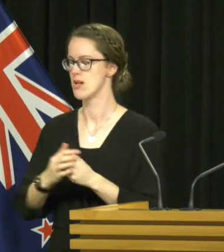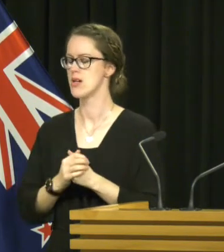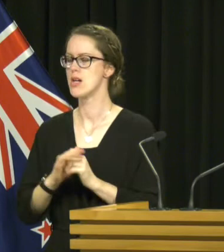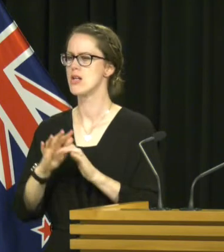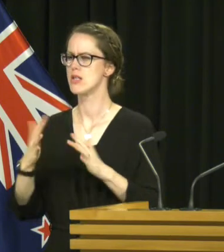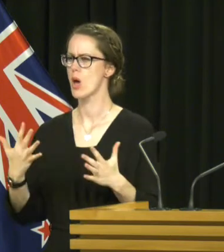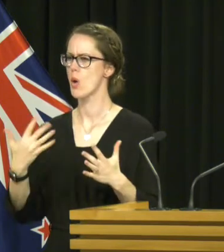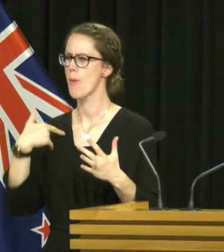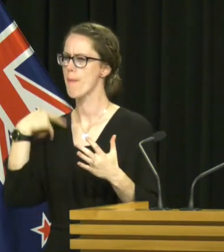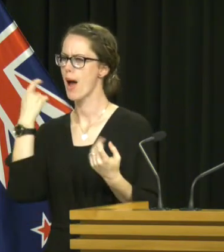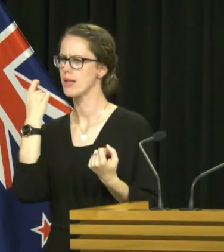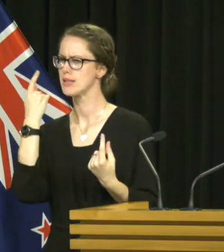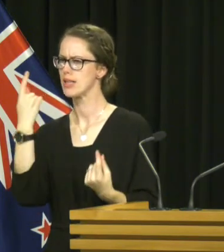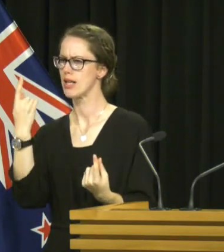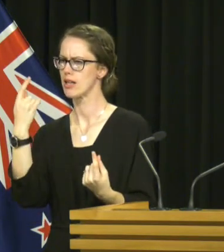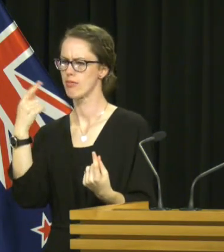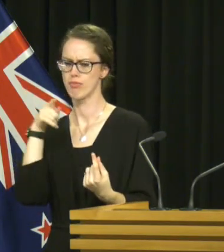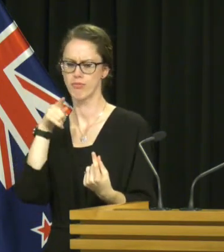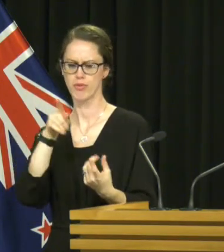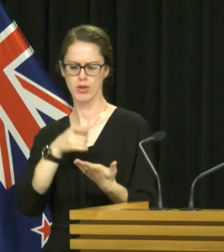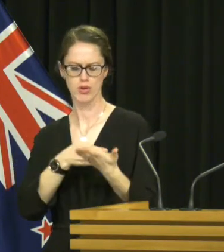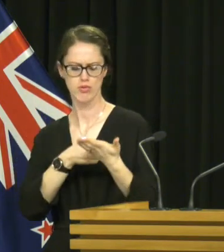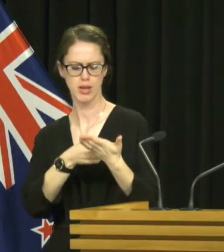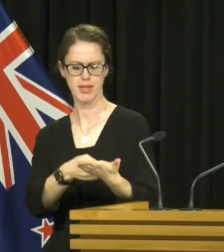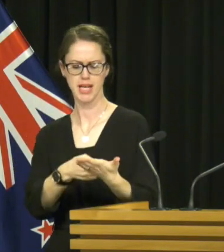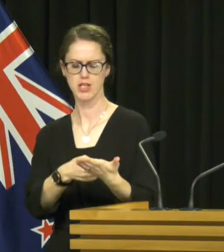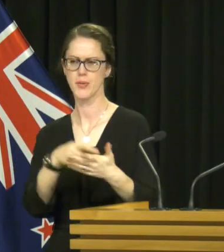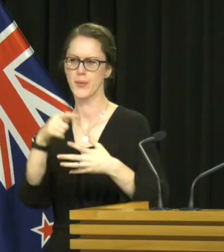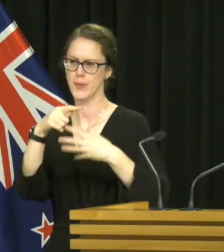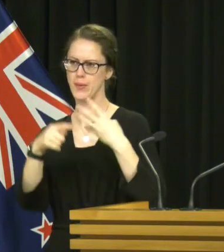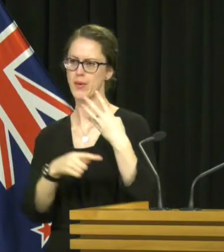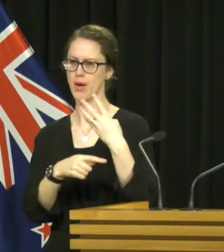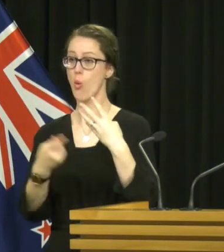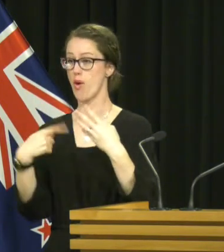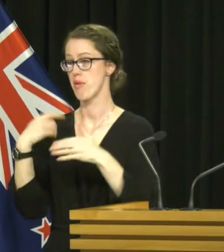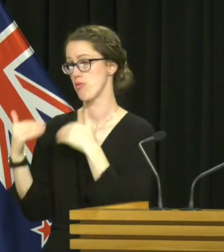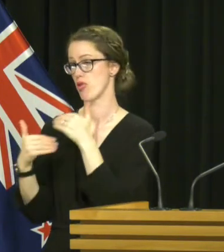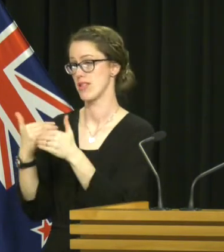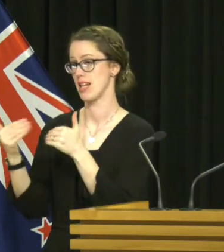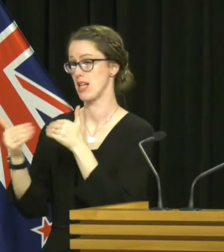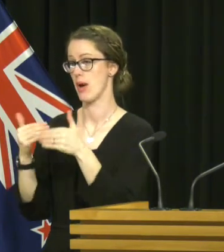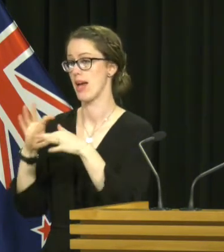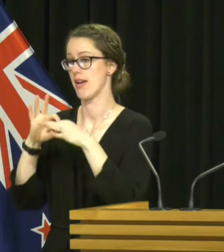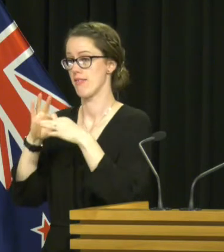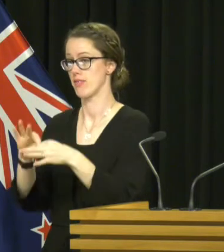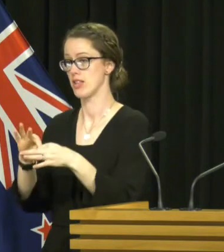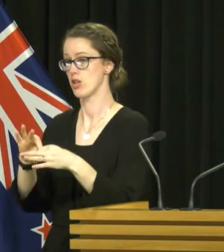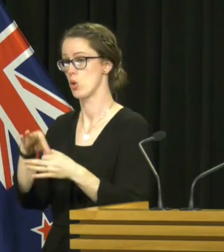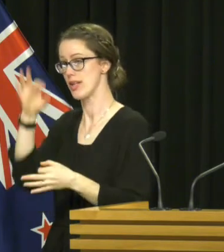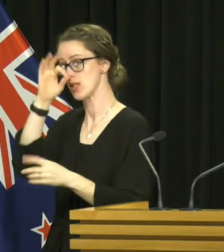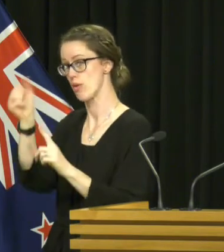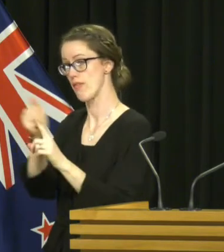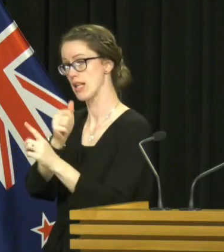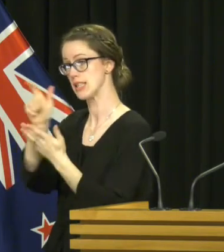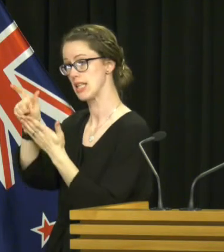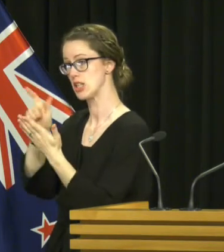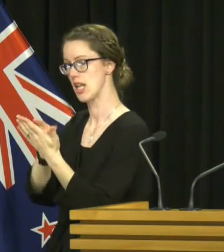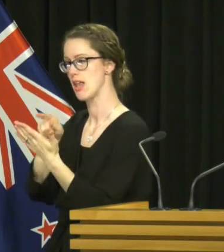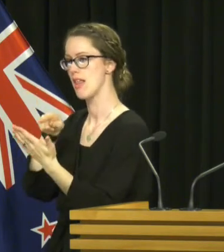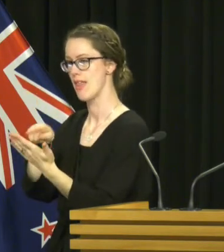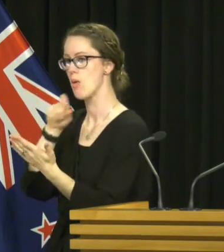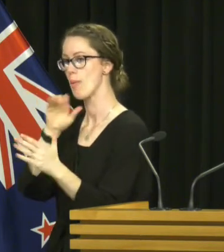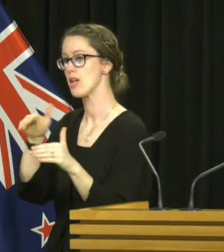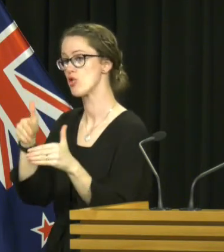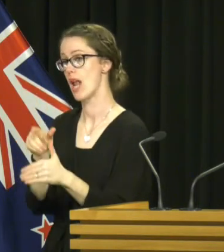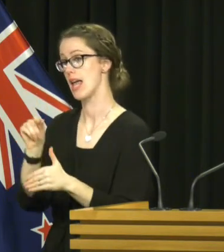So my understanding is that of the recommendations that have been made, a number of them we have been progressing as part of sexual violence legislation, and that's due to